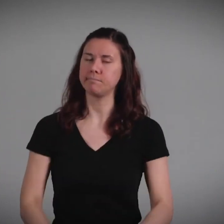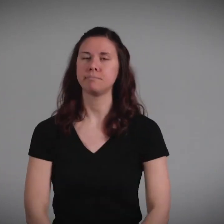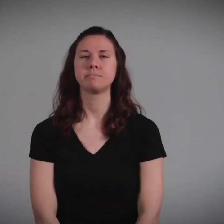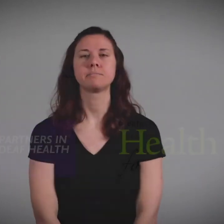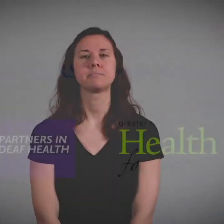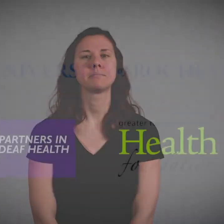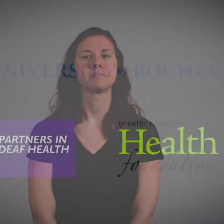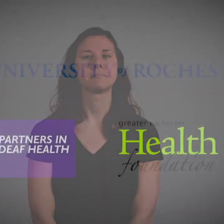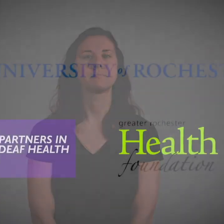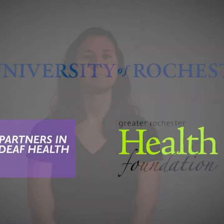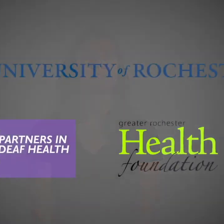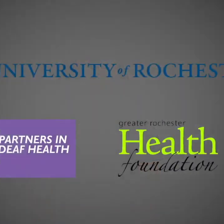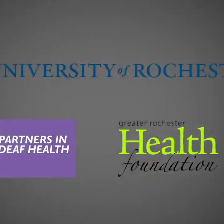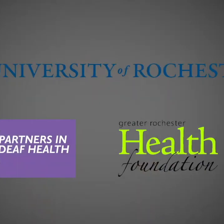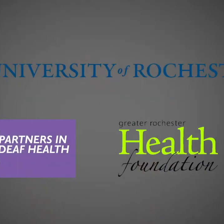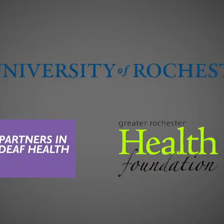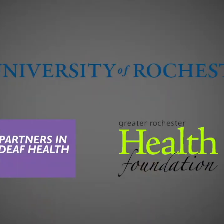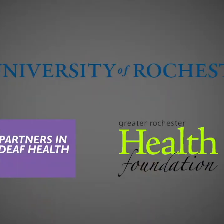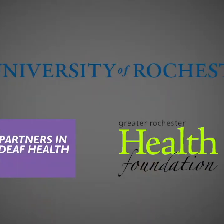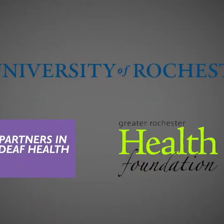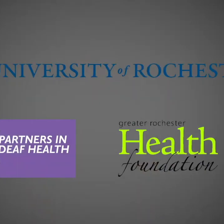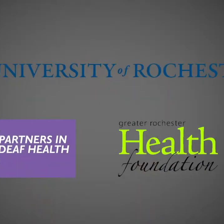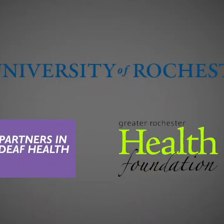the ER. back to ER. I can go My about So be